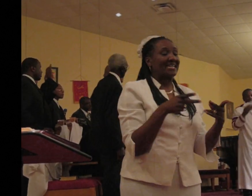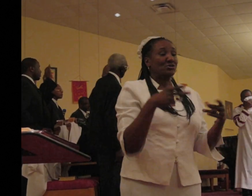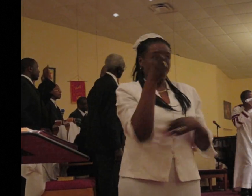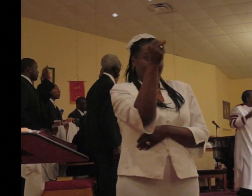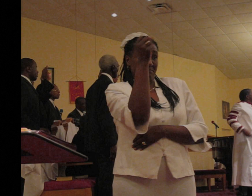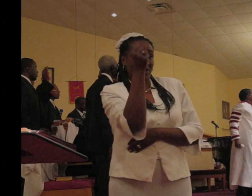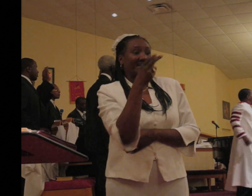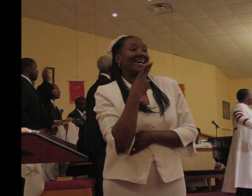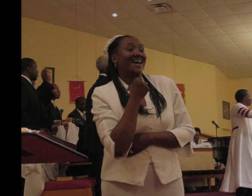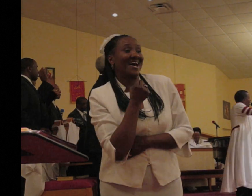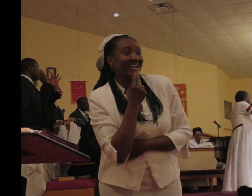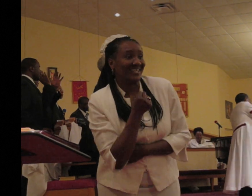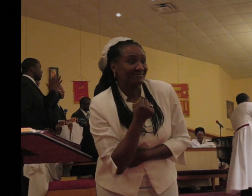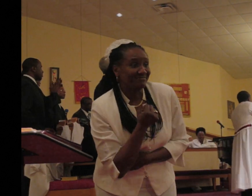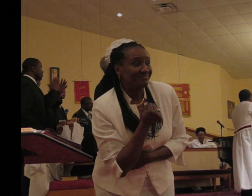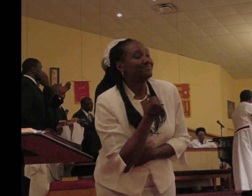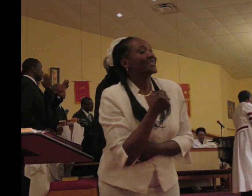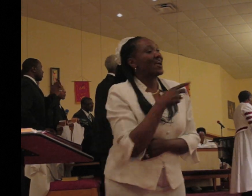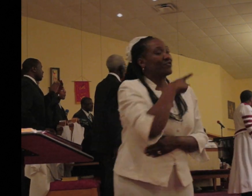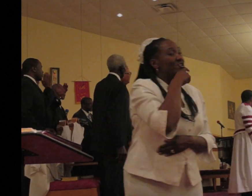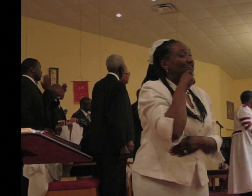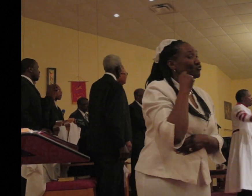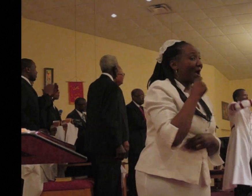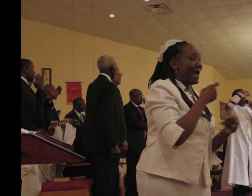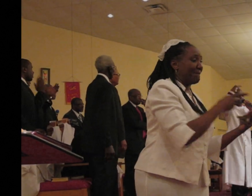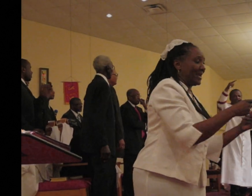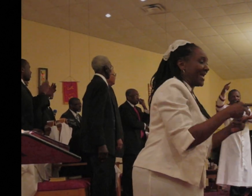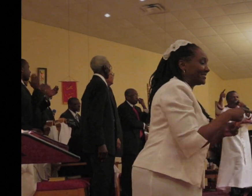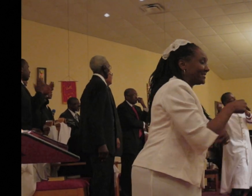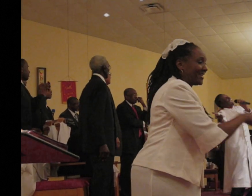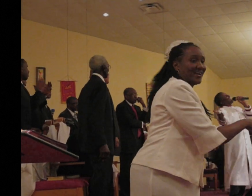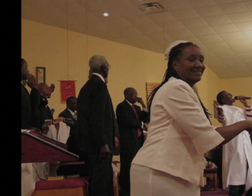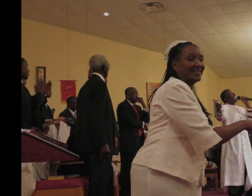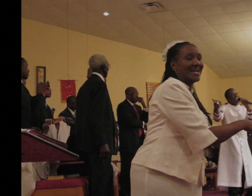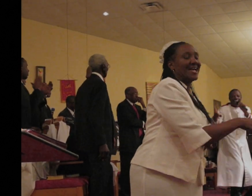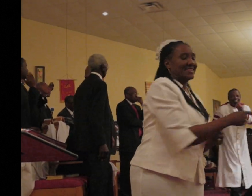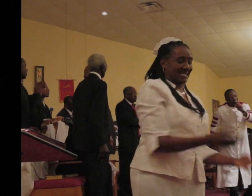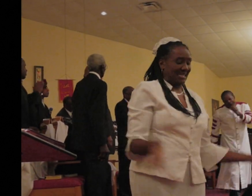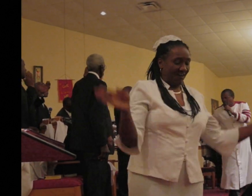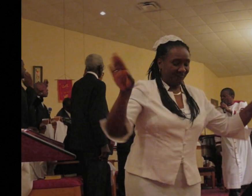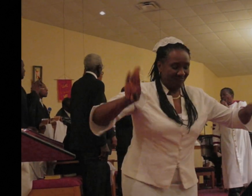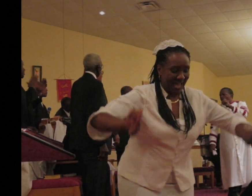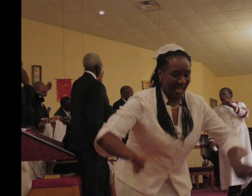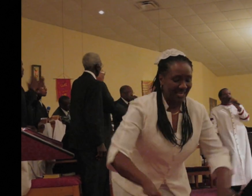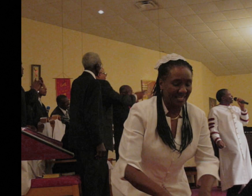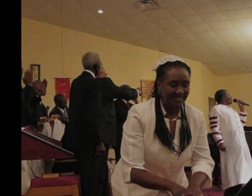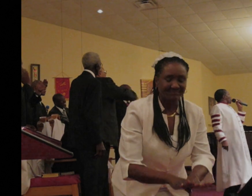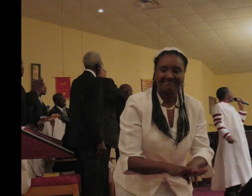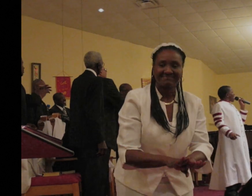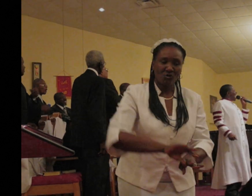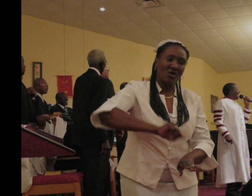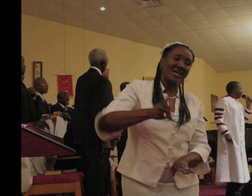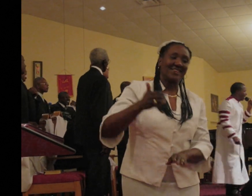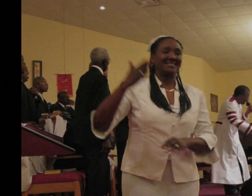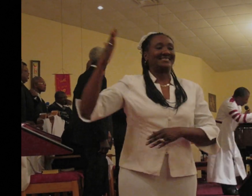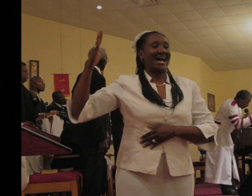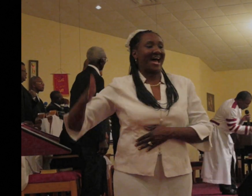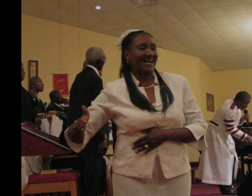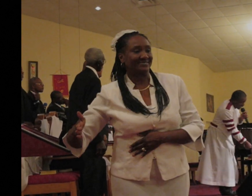If you're in a desert place. There's a valley. That's further on the other side. If you're